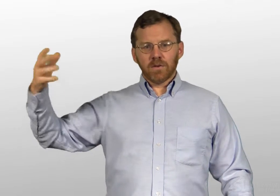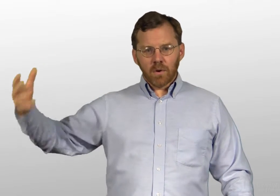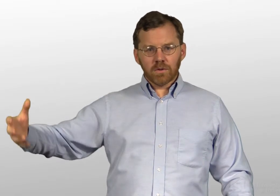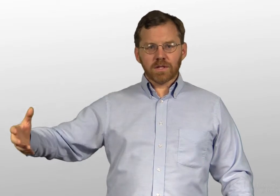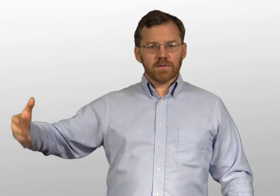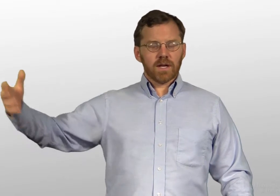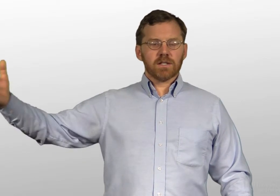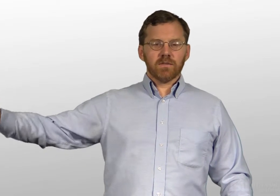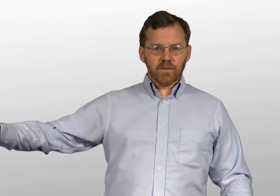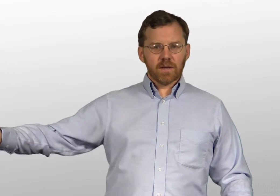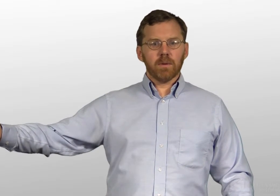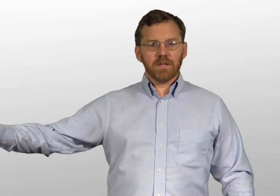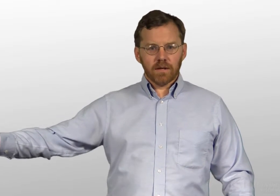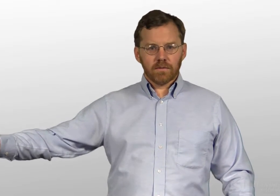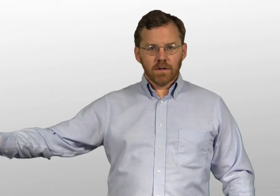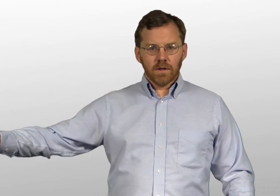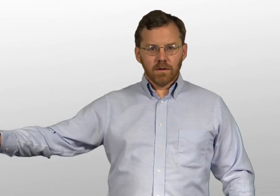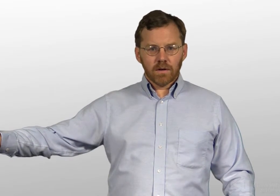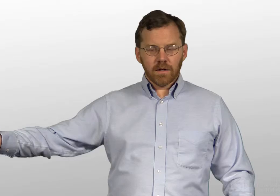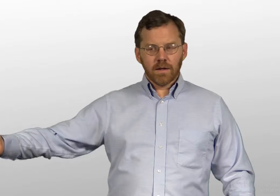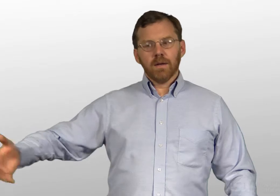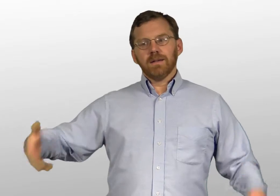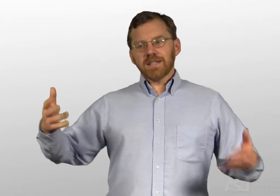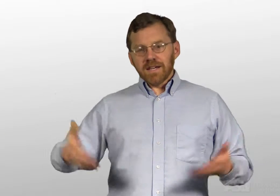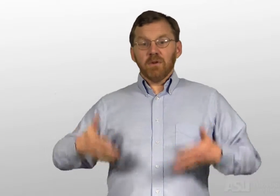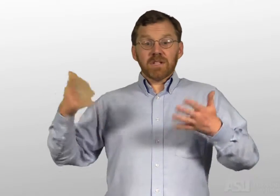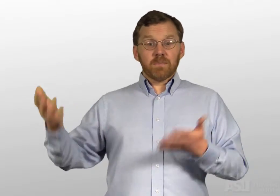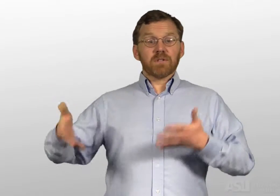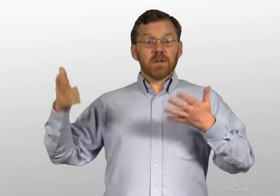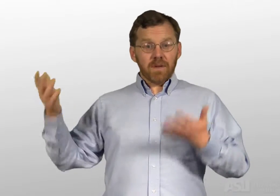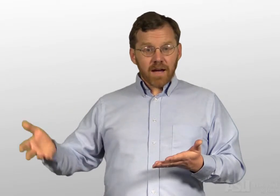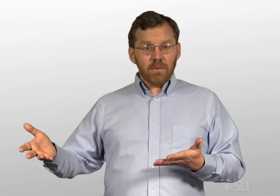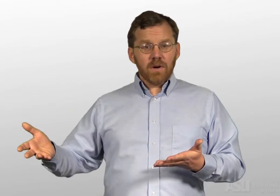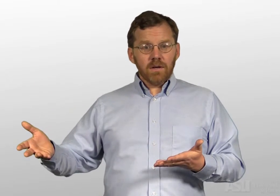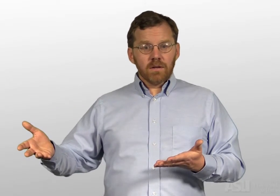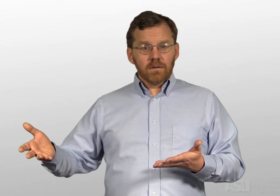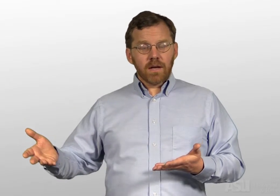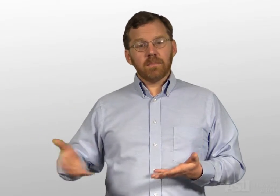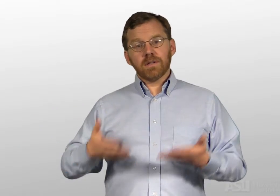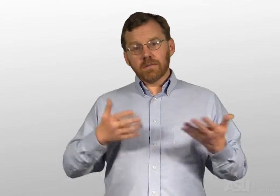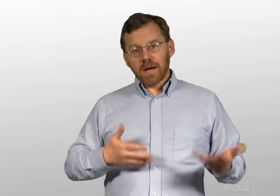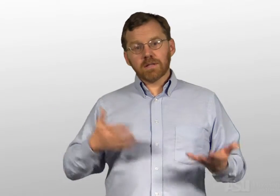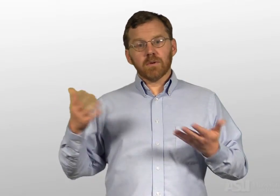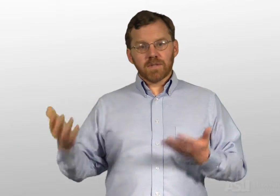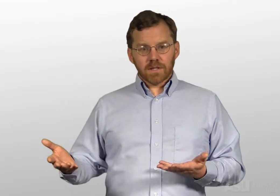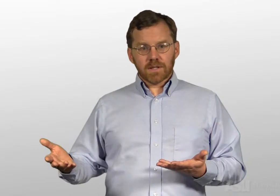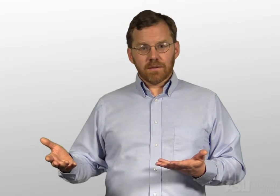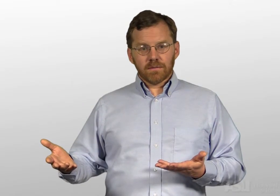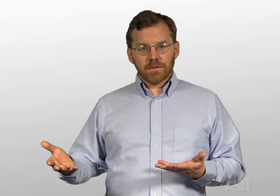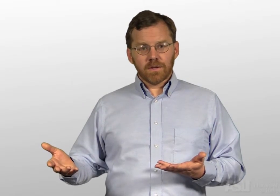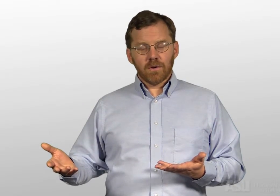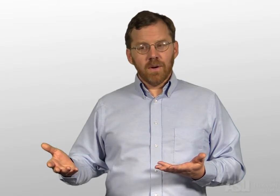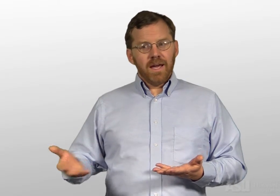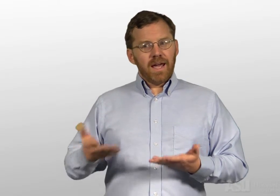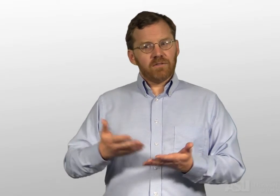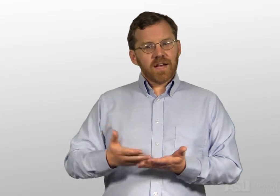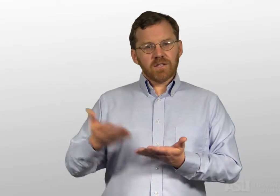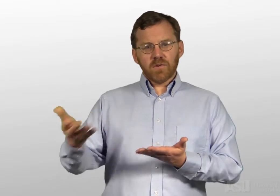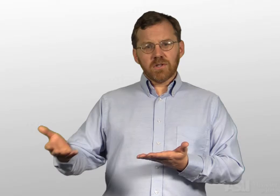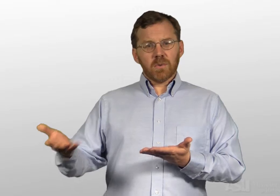total justification of everything we believe. It doesn't give you much to post on blackboard, but it's a possible position. So, if that's as far as you